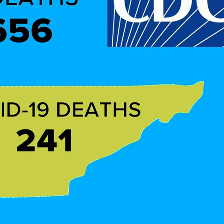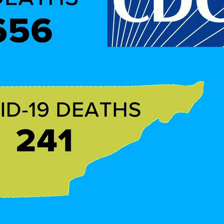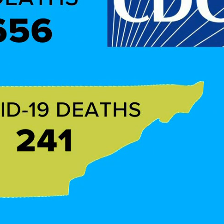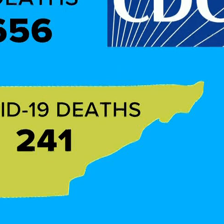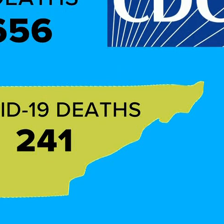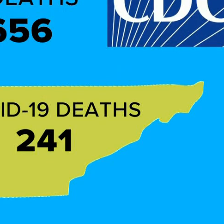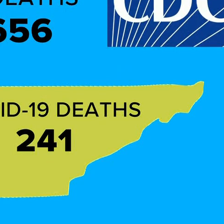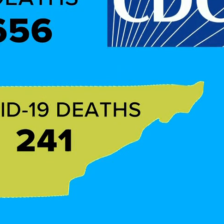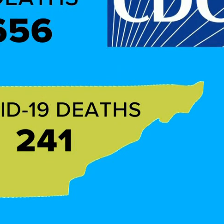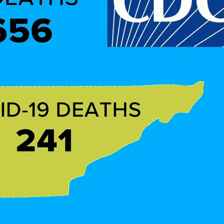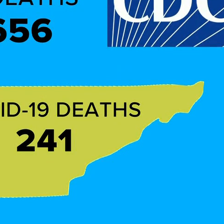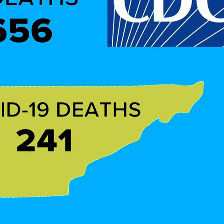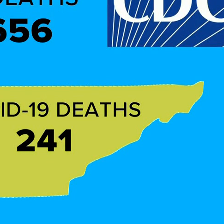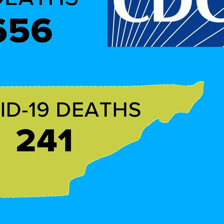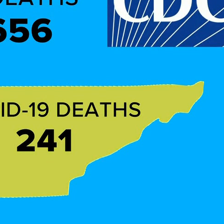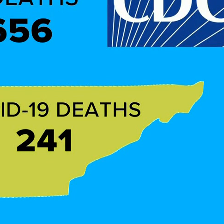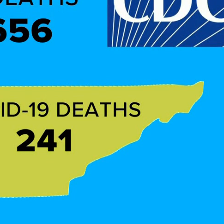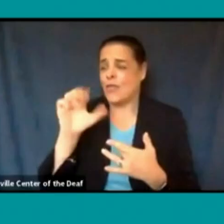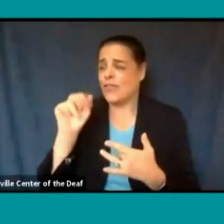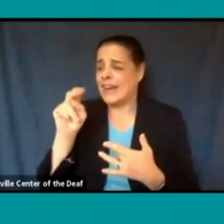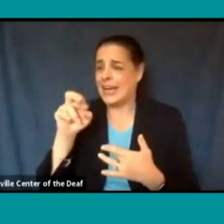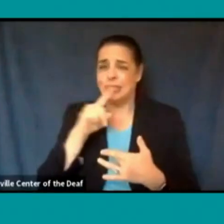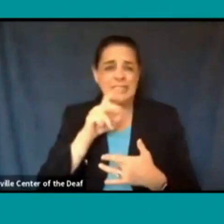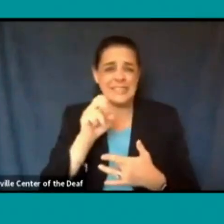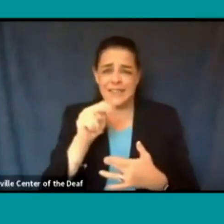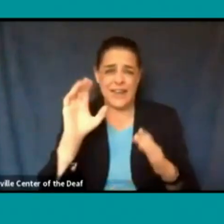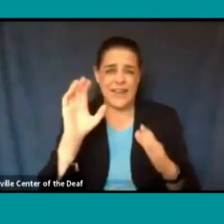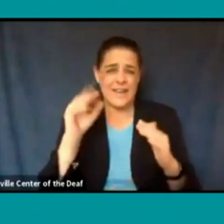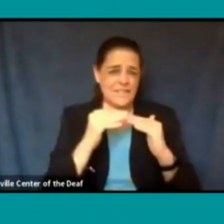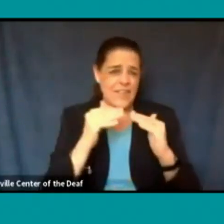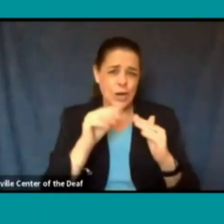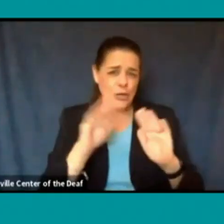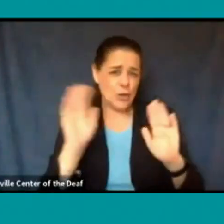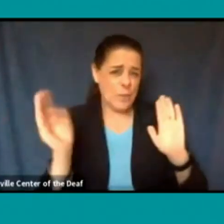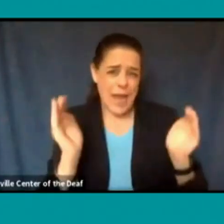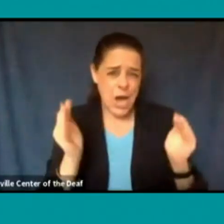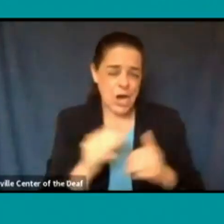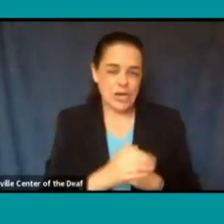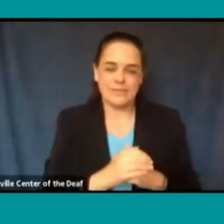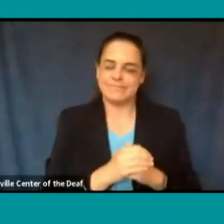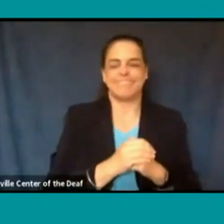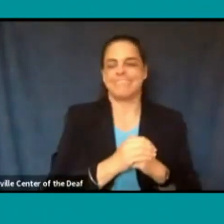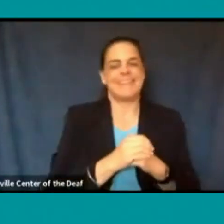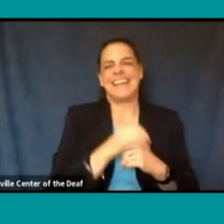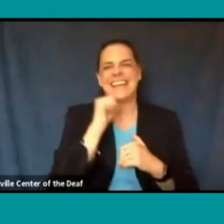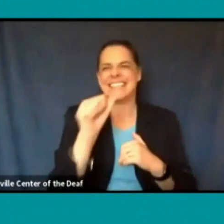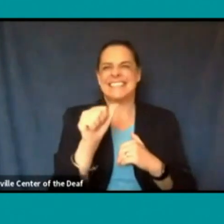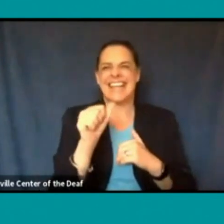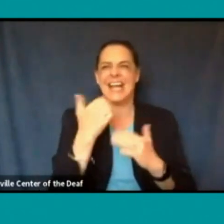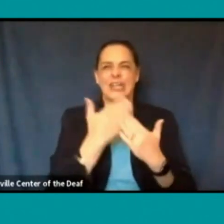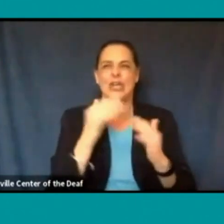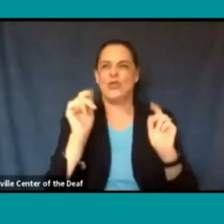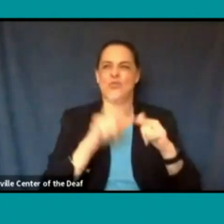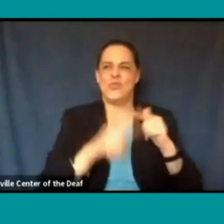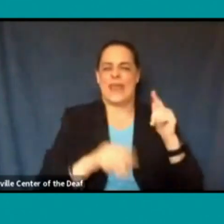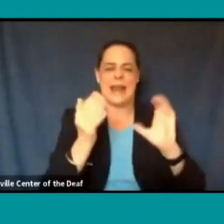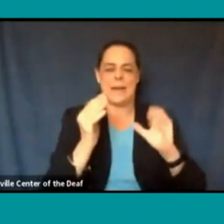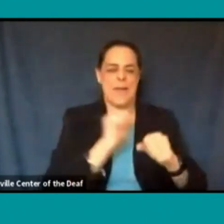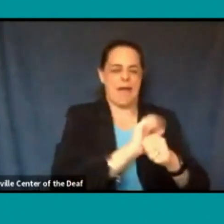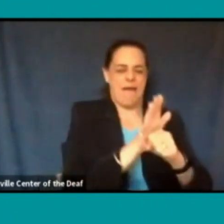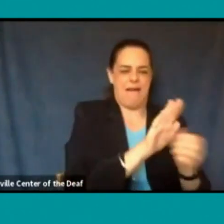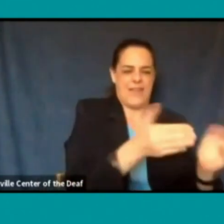That doesn't mean you shouldn't take it seriously. It's really not a fair comparison. You know, our COVID-19 deaths,